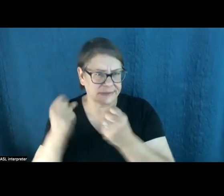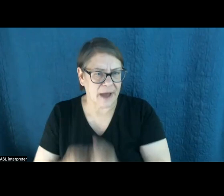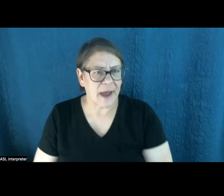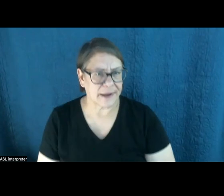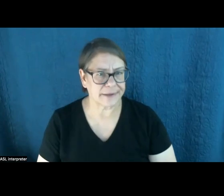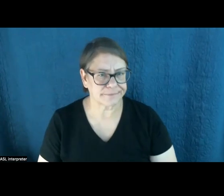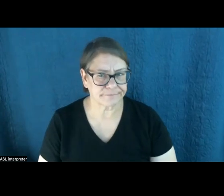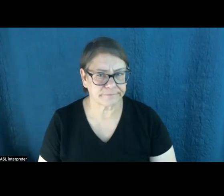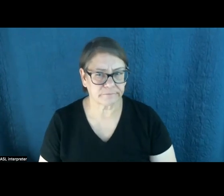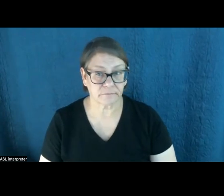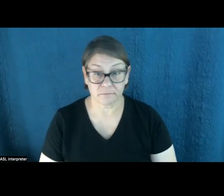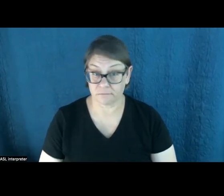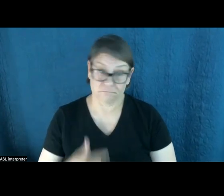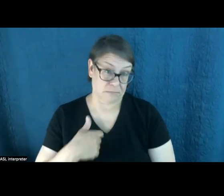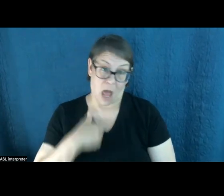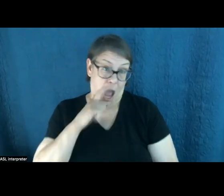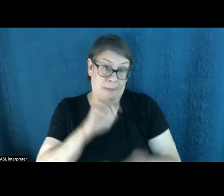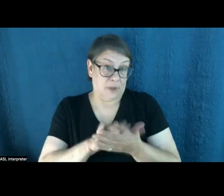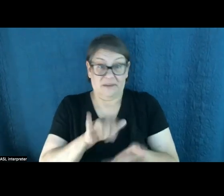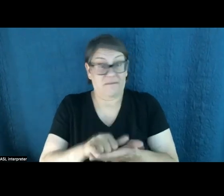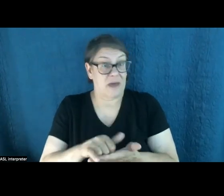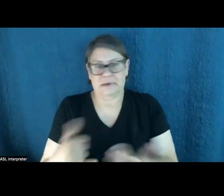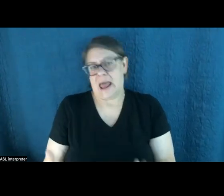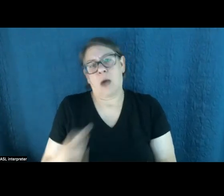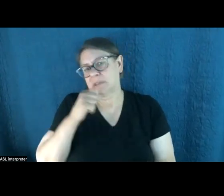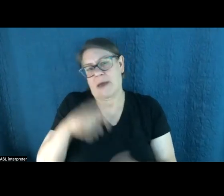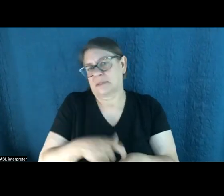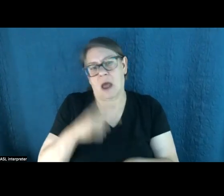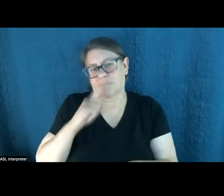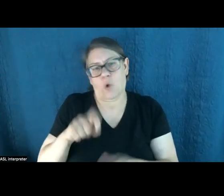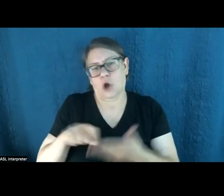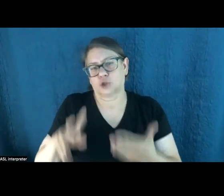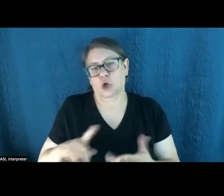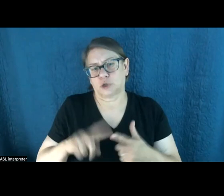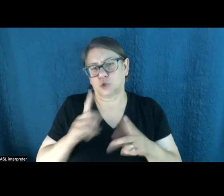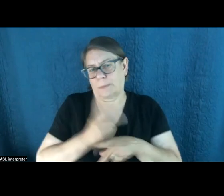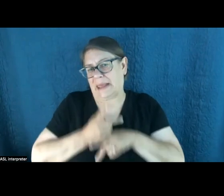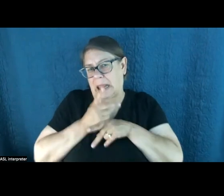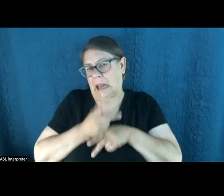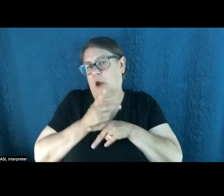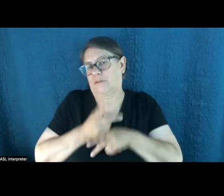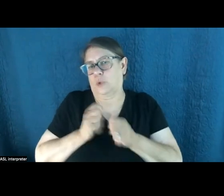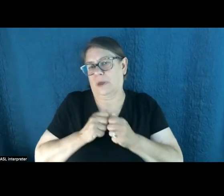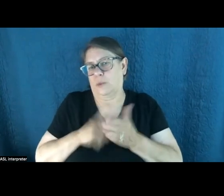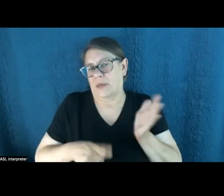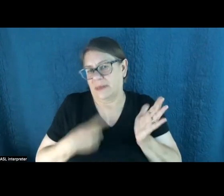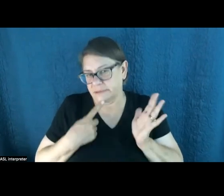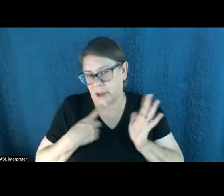And I very much believe that this isn't a time for journalists to be cautious with our climate coverage. It's a time to be bold.